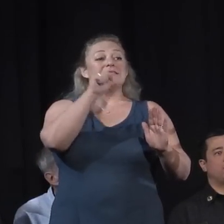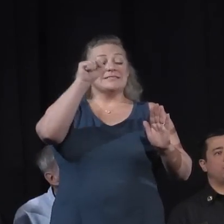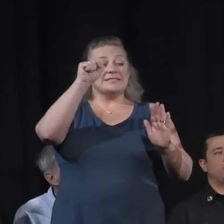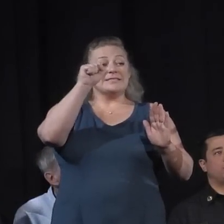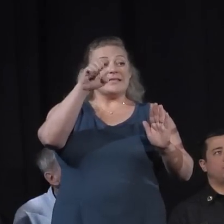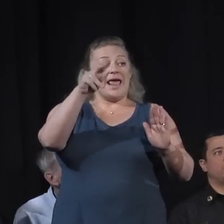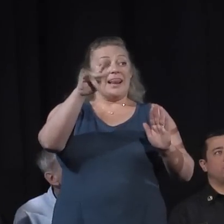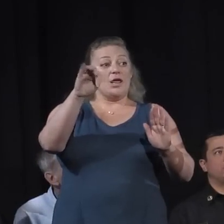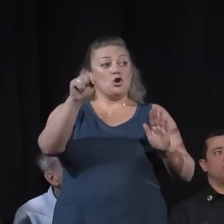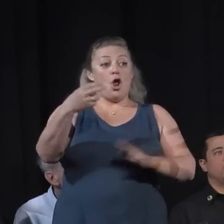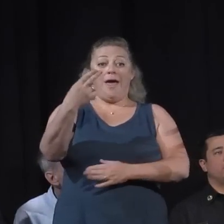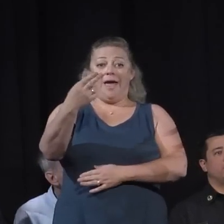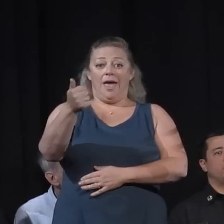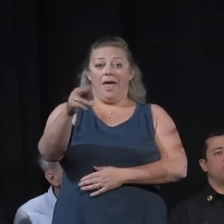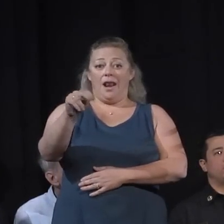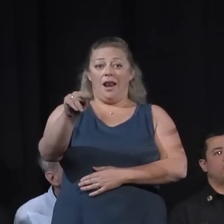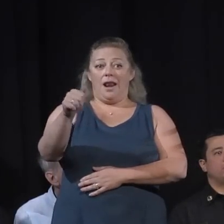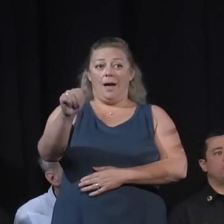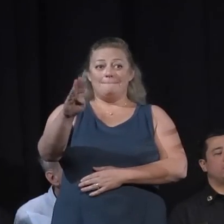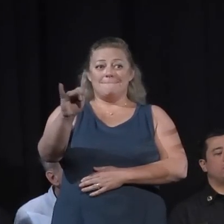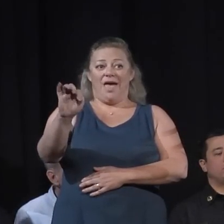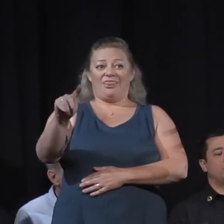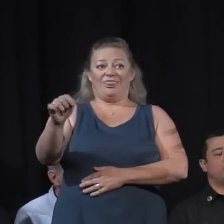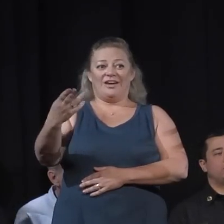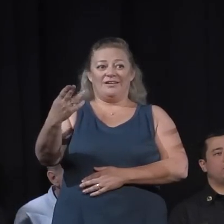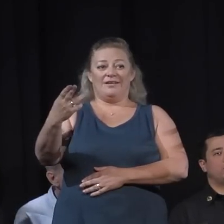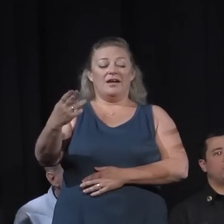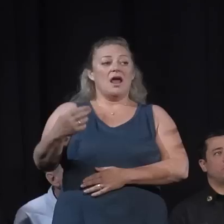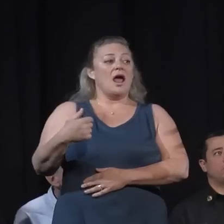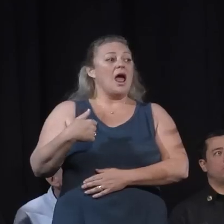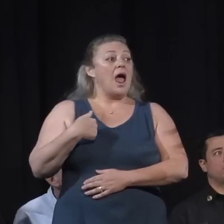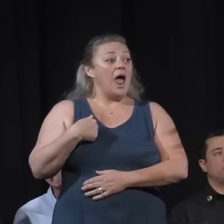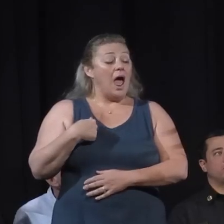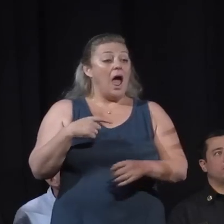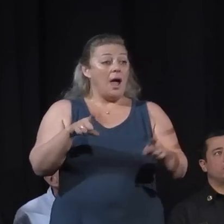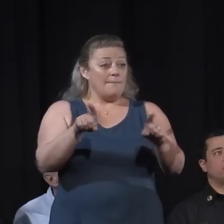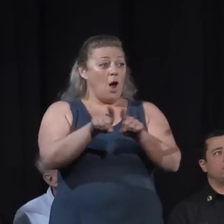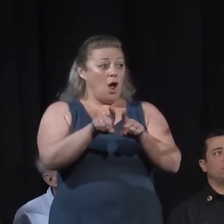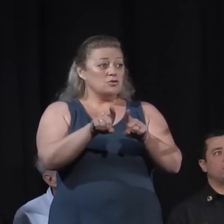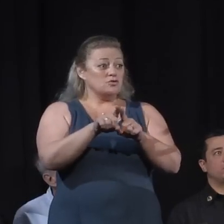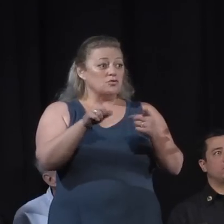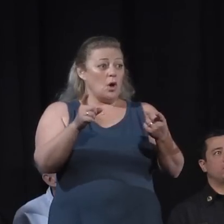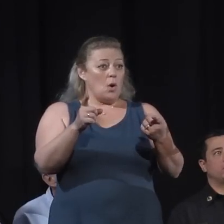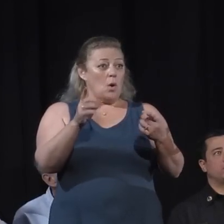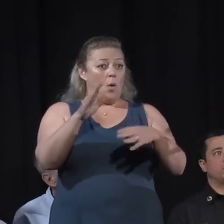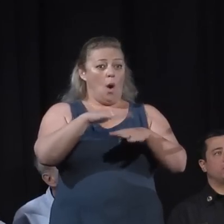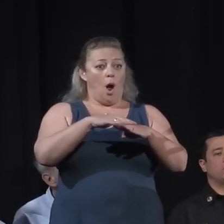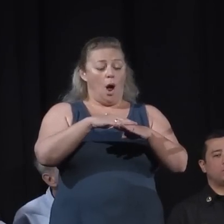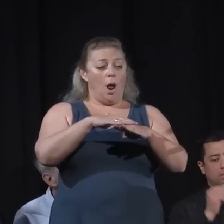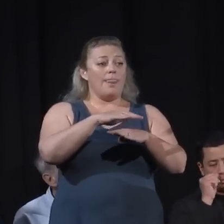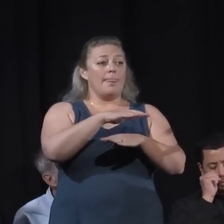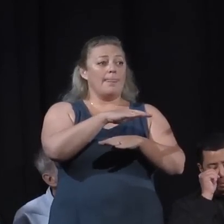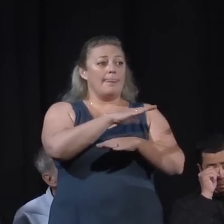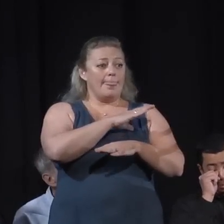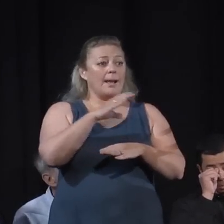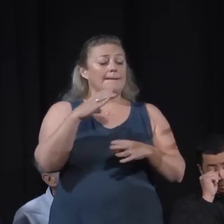entire area of this fire. I also happen to be the chair of the Joint Committee on Emergency Management,